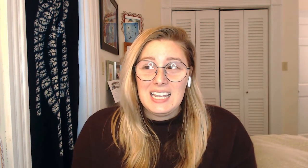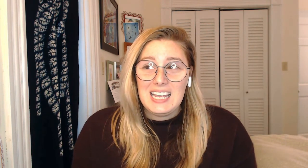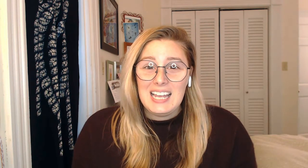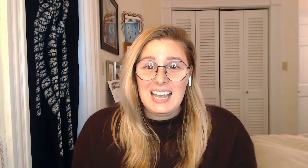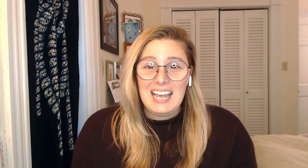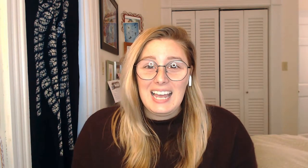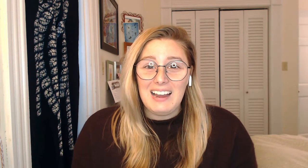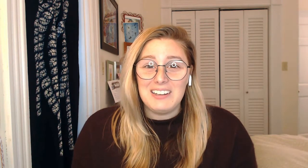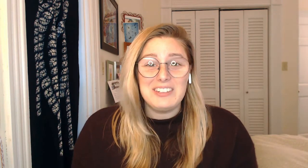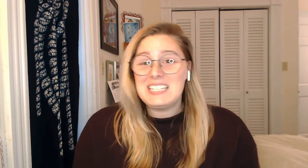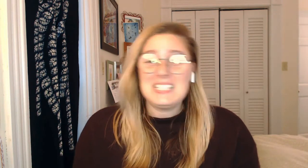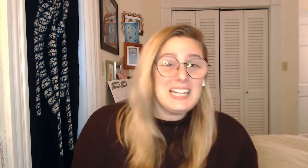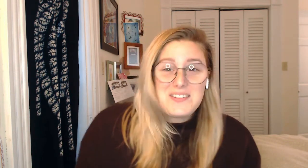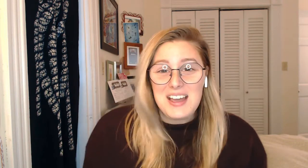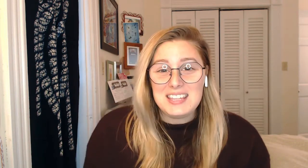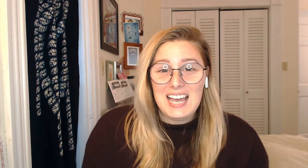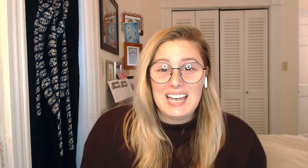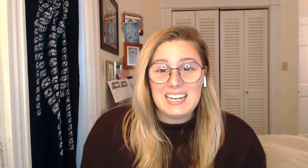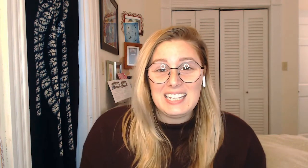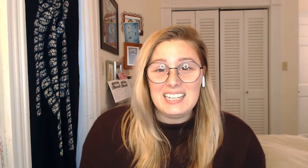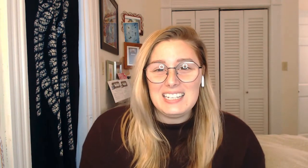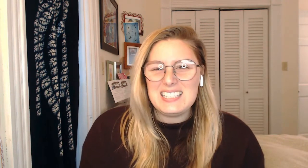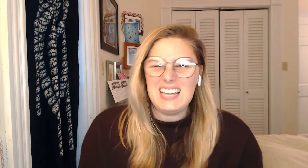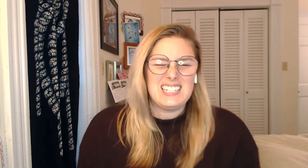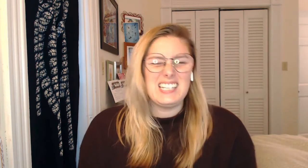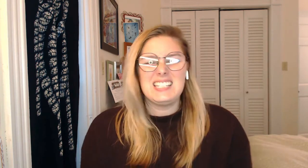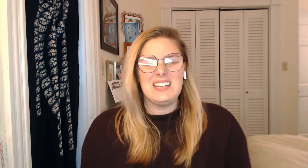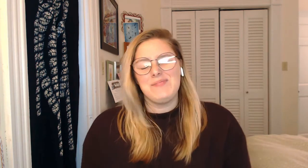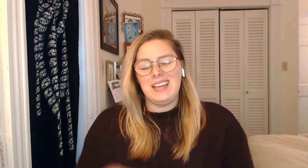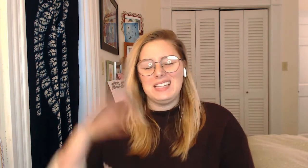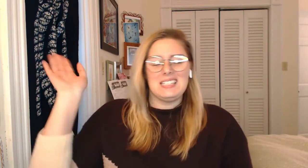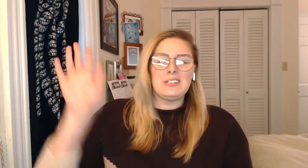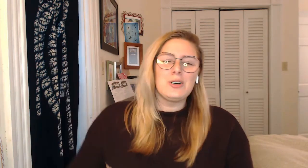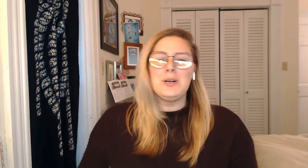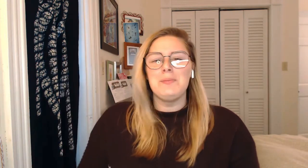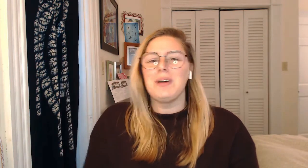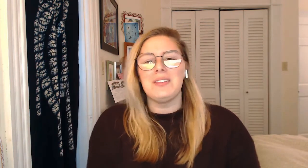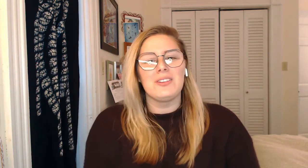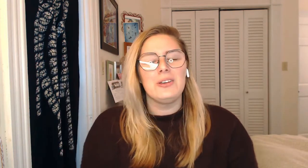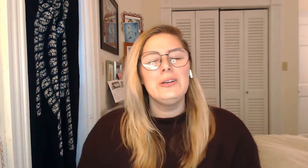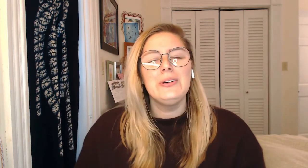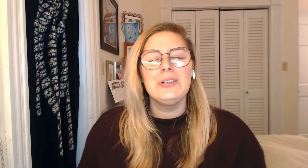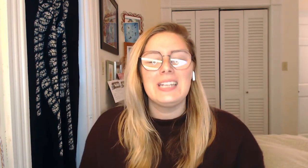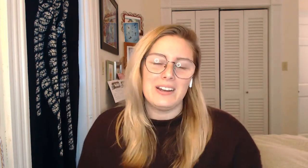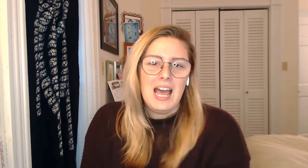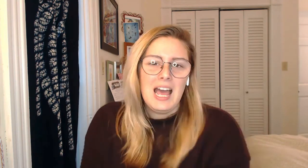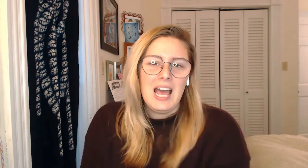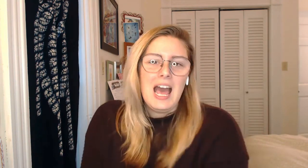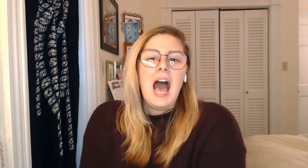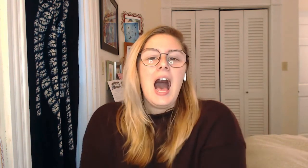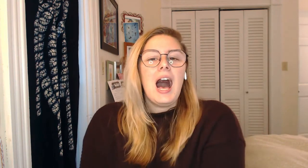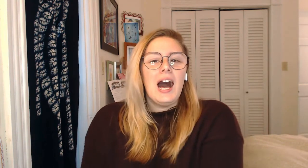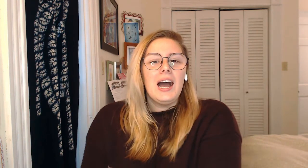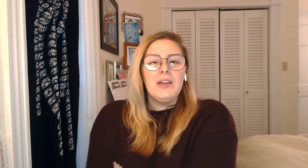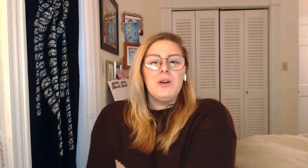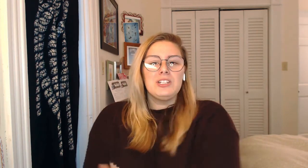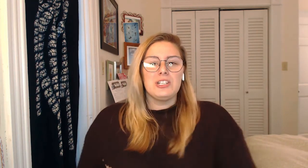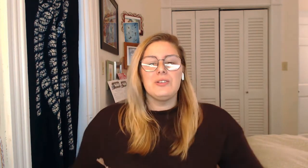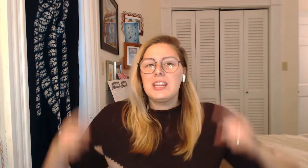Are you excited about that? Is that just seem that's a normal month? Who cares? I want you to think